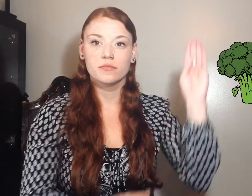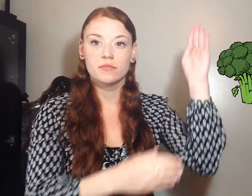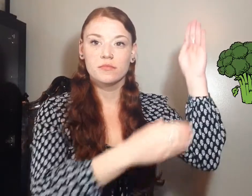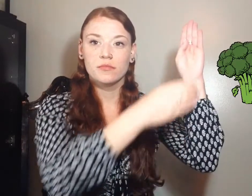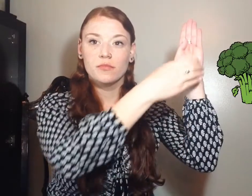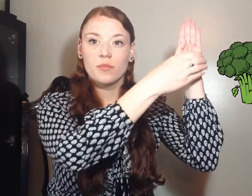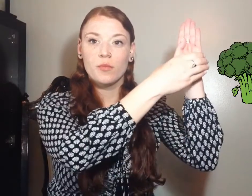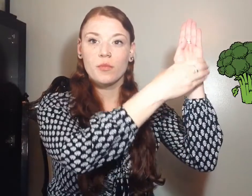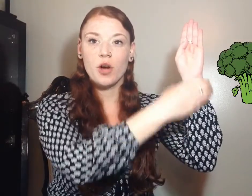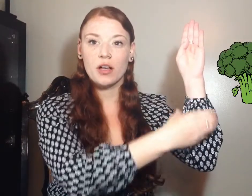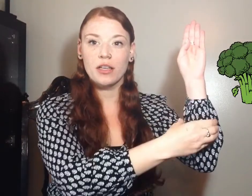Broccoli.